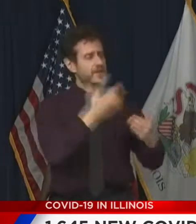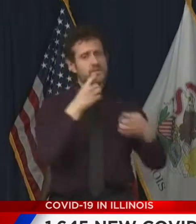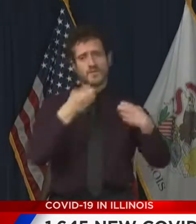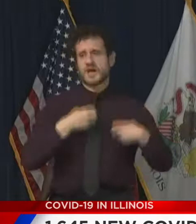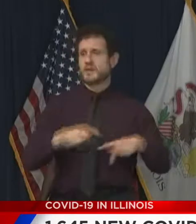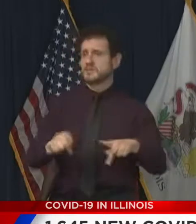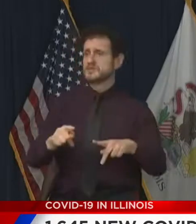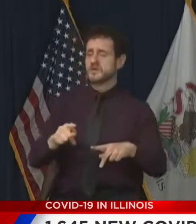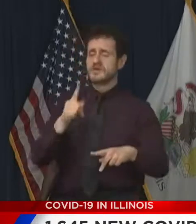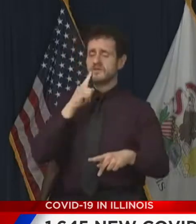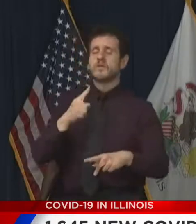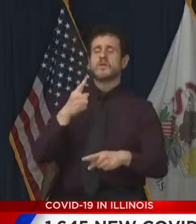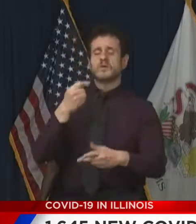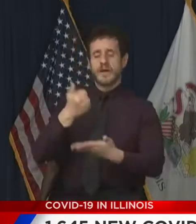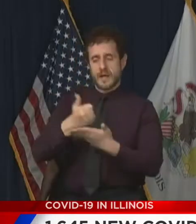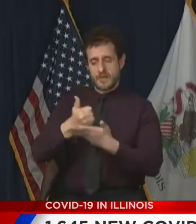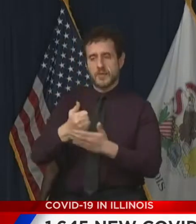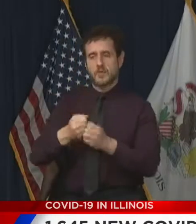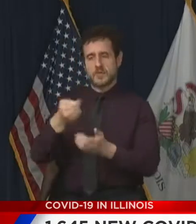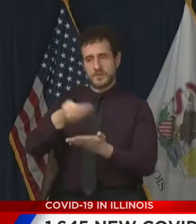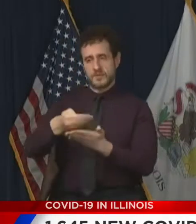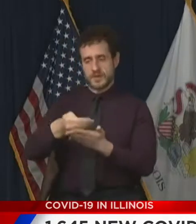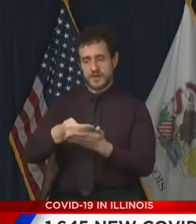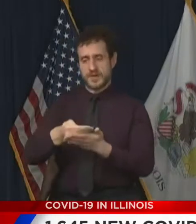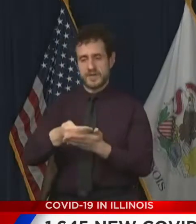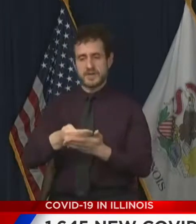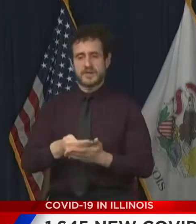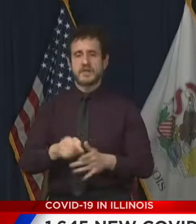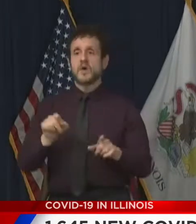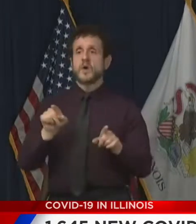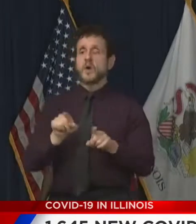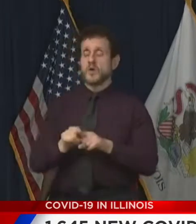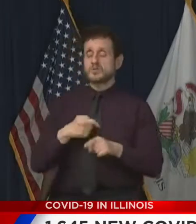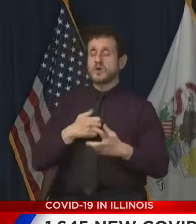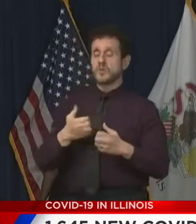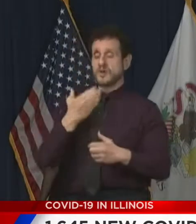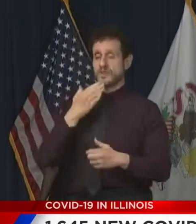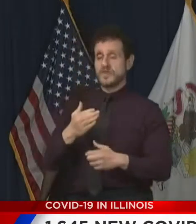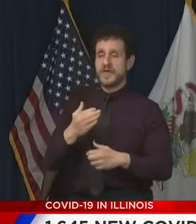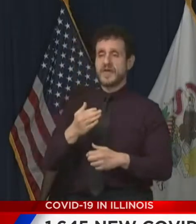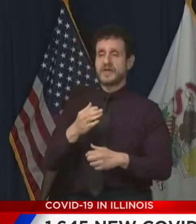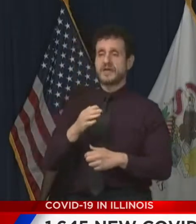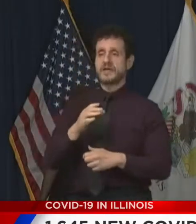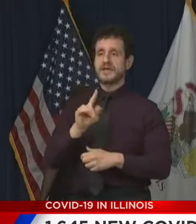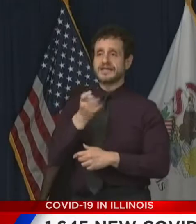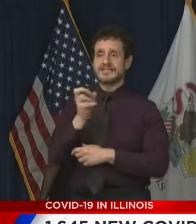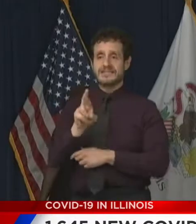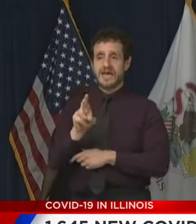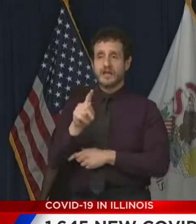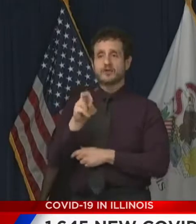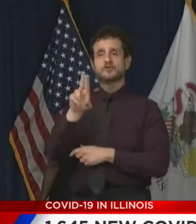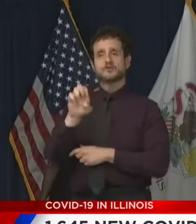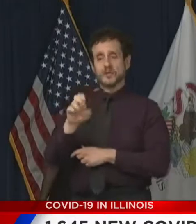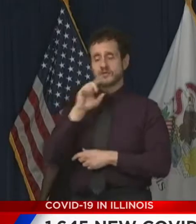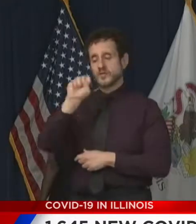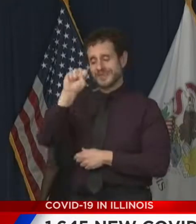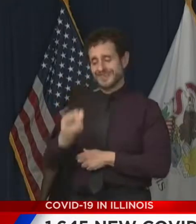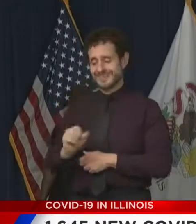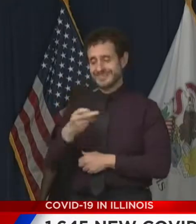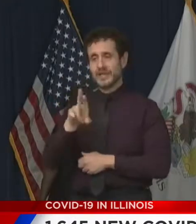And I would also like to thank Tyer Trice with the South Shore Chamber who has been